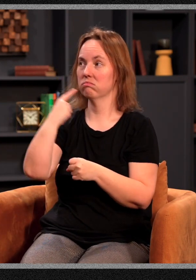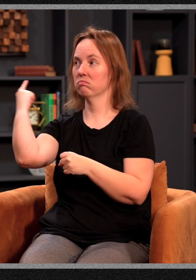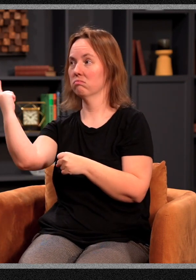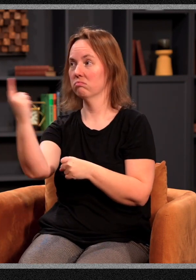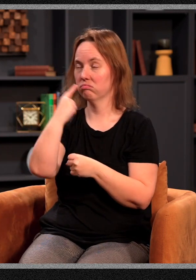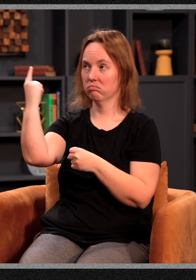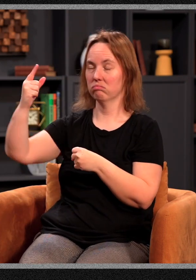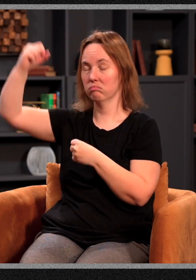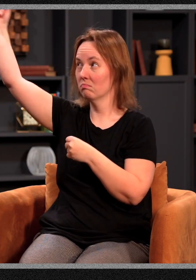times.